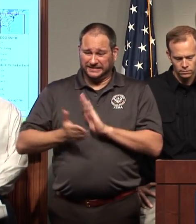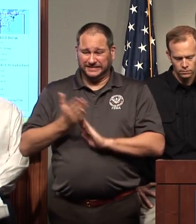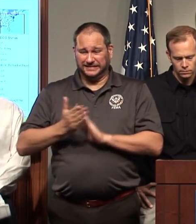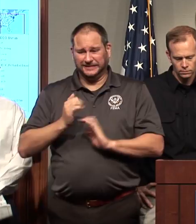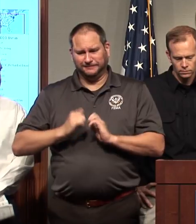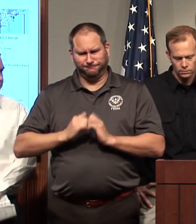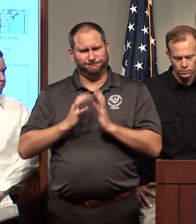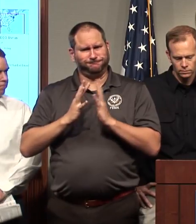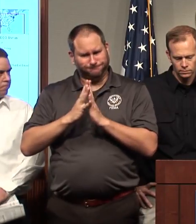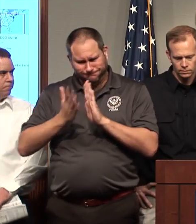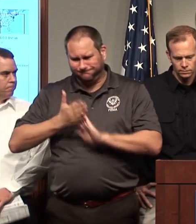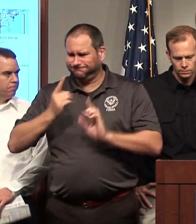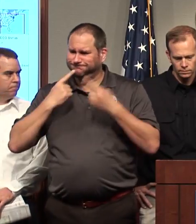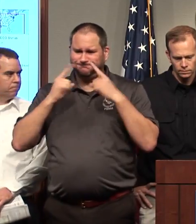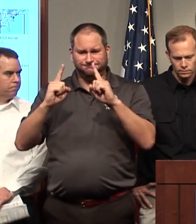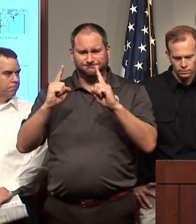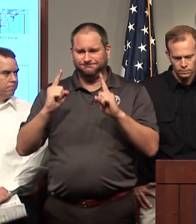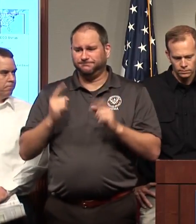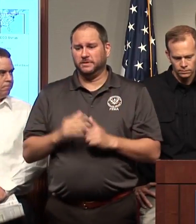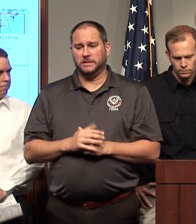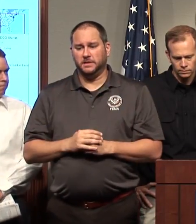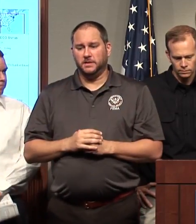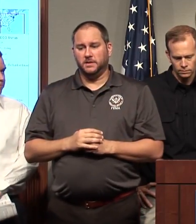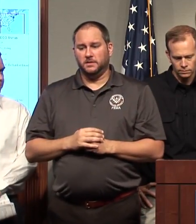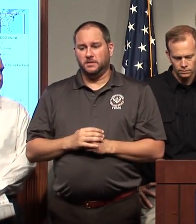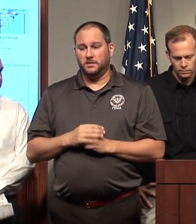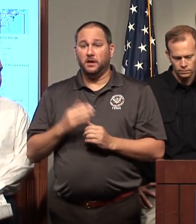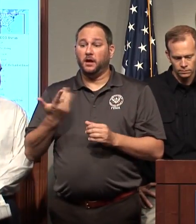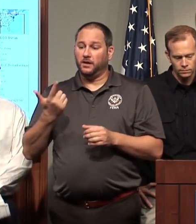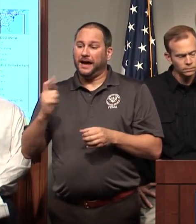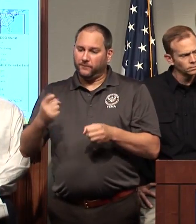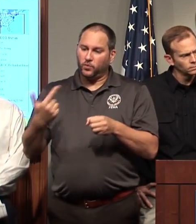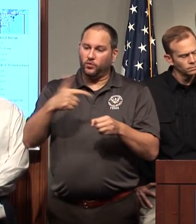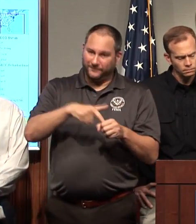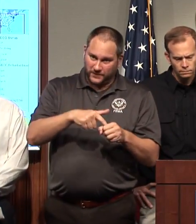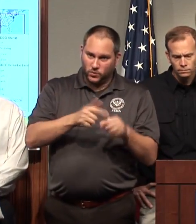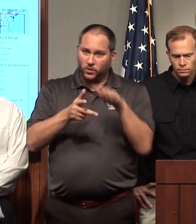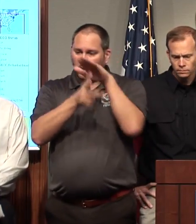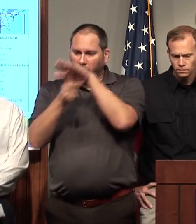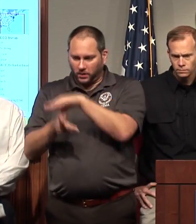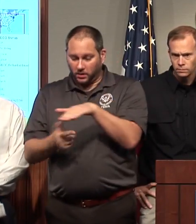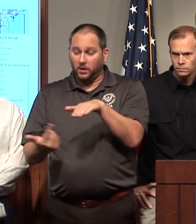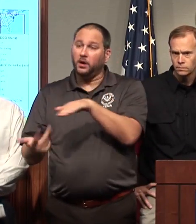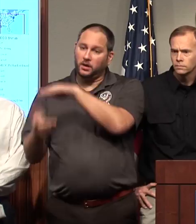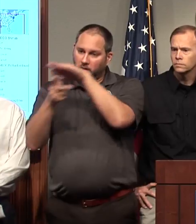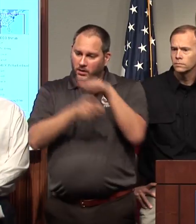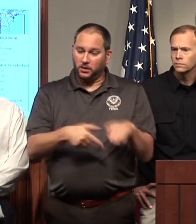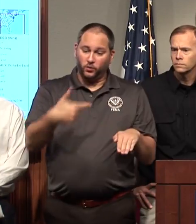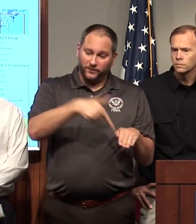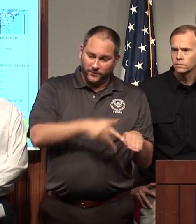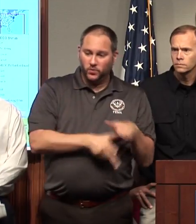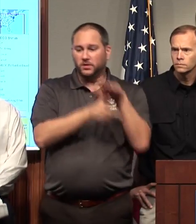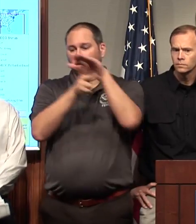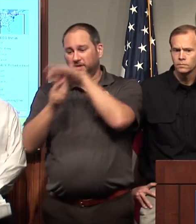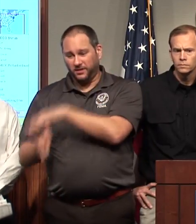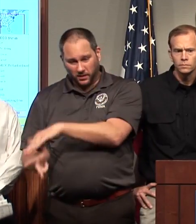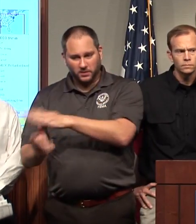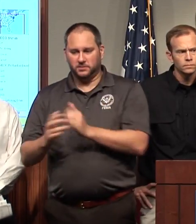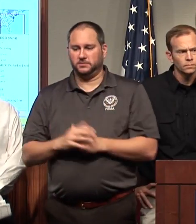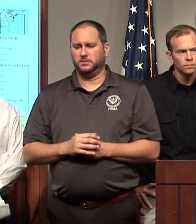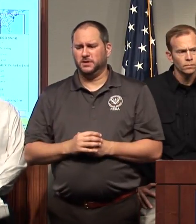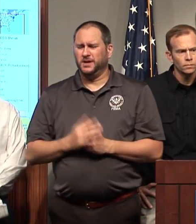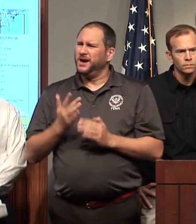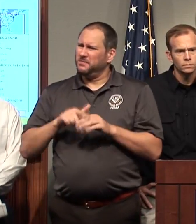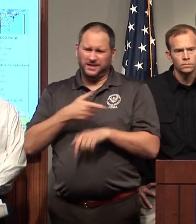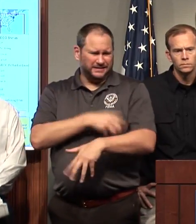complicated response than when you have refueling and landing right nearby. So we are vigilant and working on it.